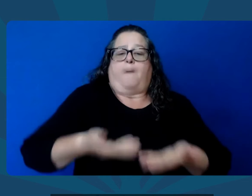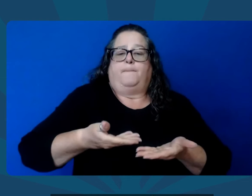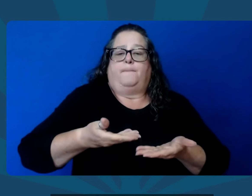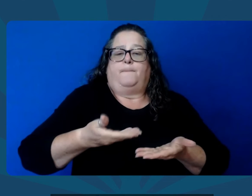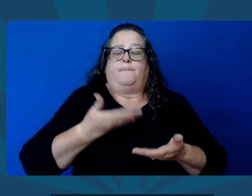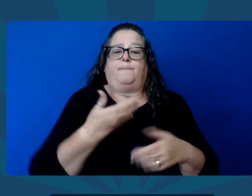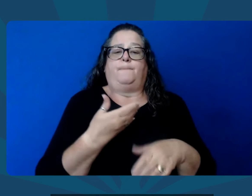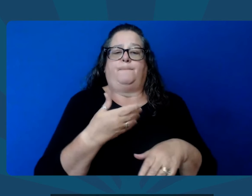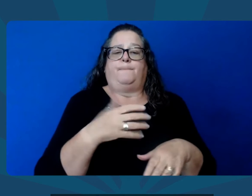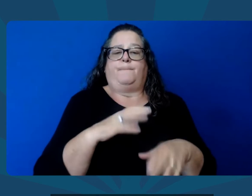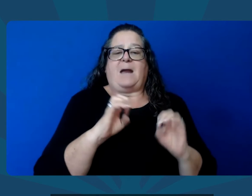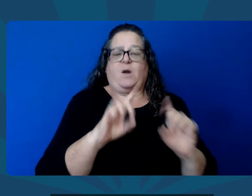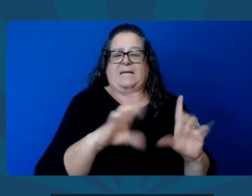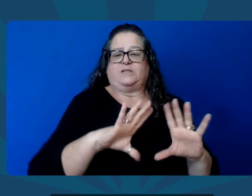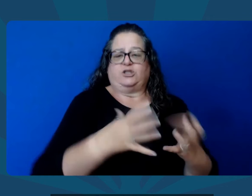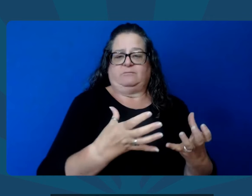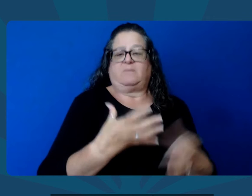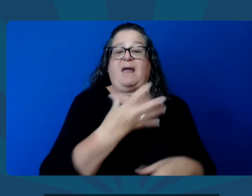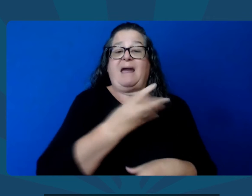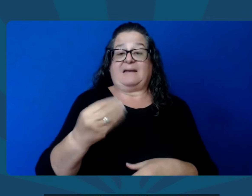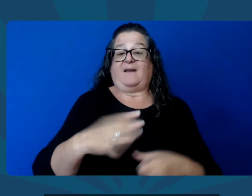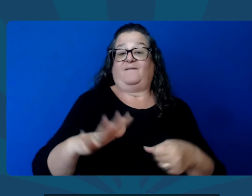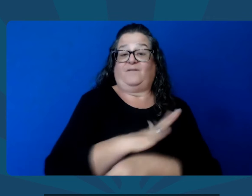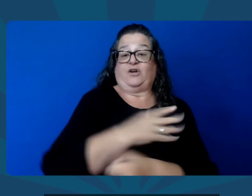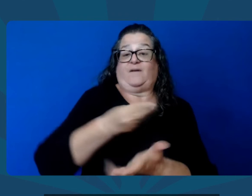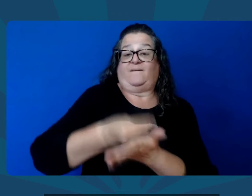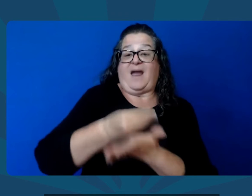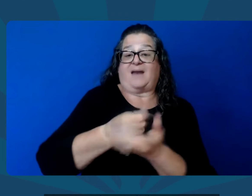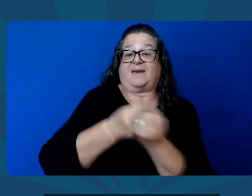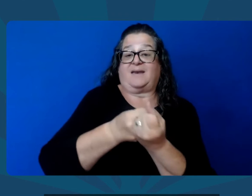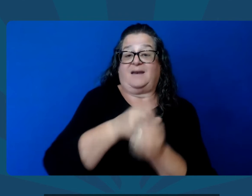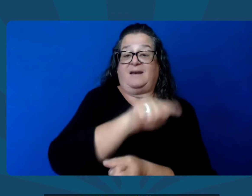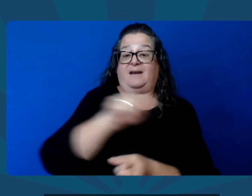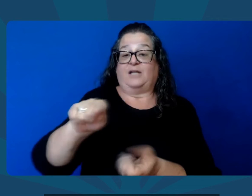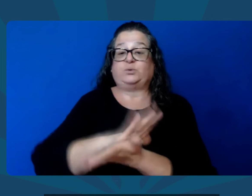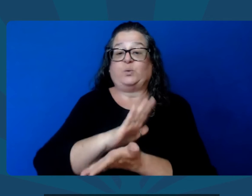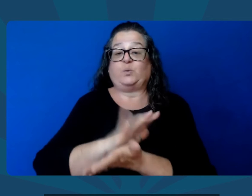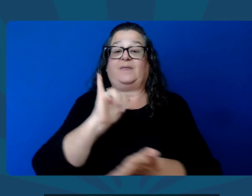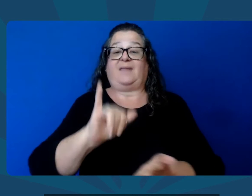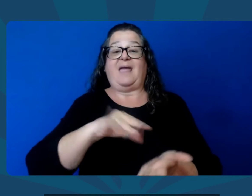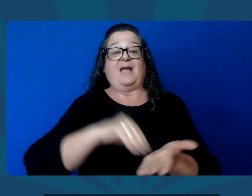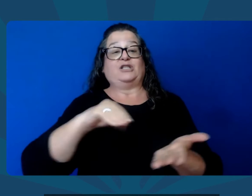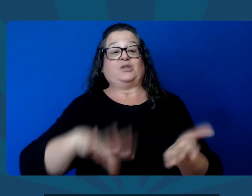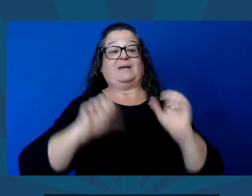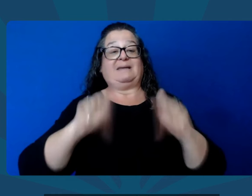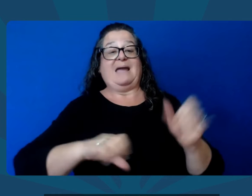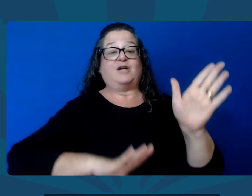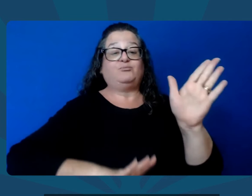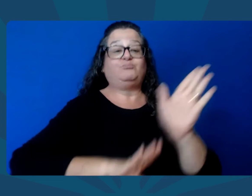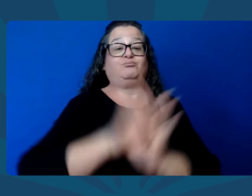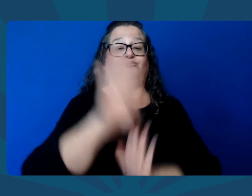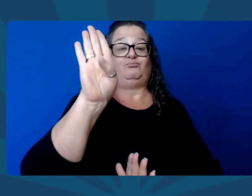Superintendent Hoffman is running for re-election to continue building strong, welcoming, and fully funded schools